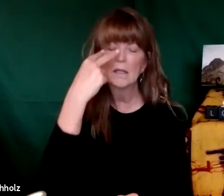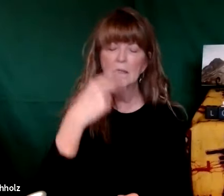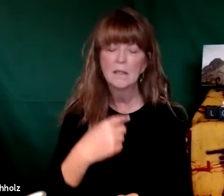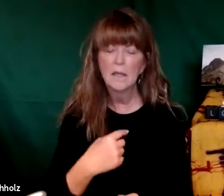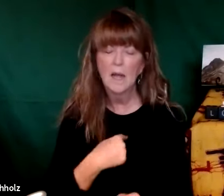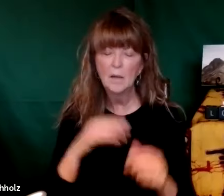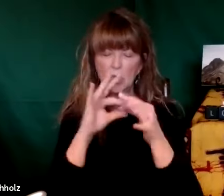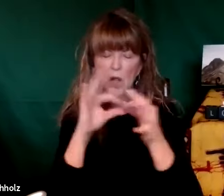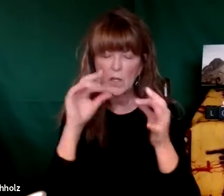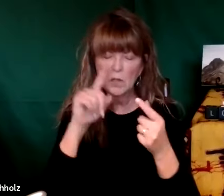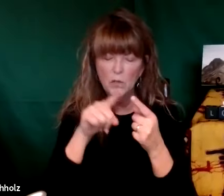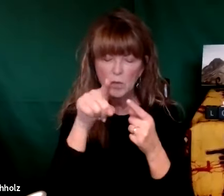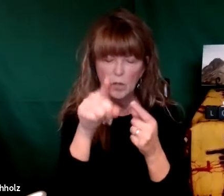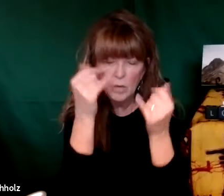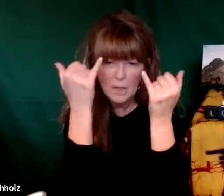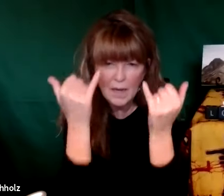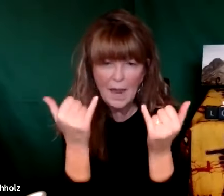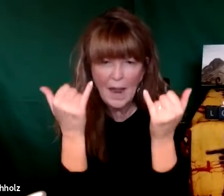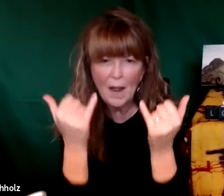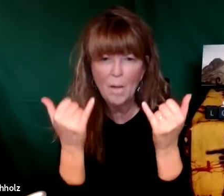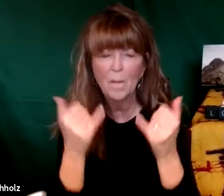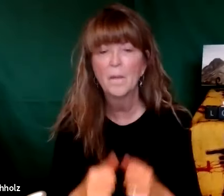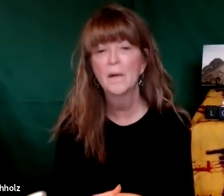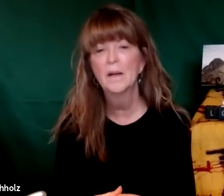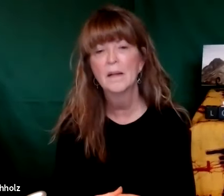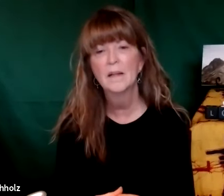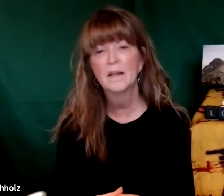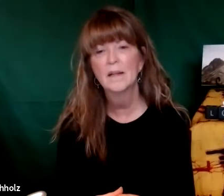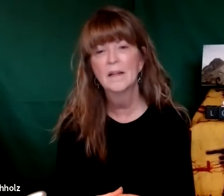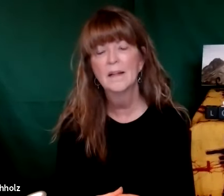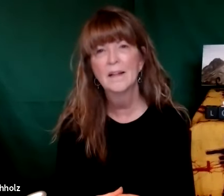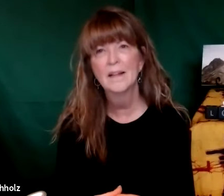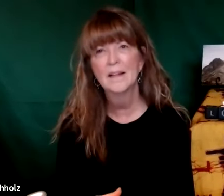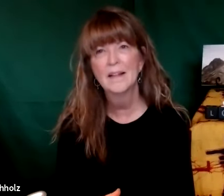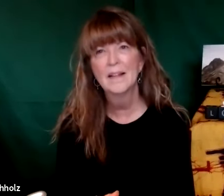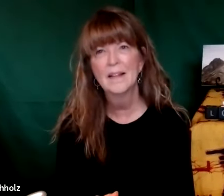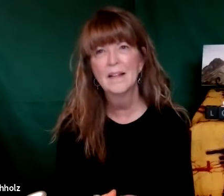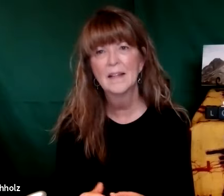God says hey look hinna I am speaking to you now